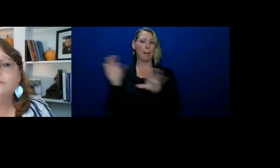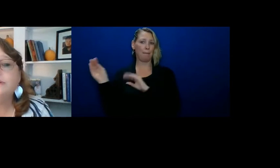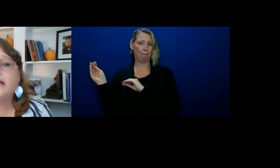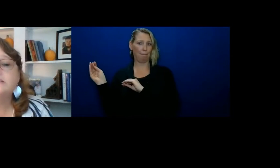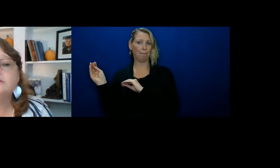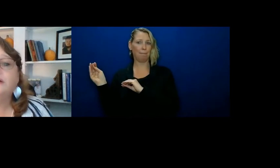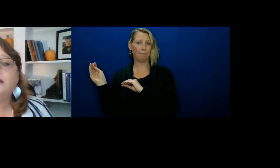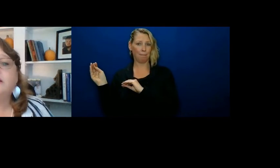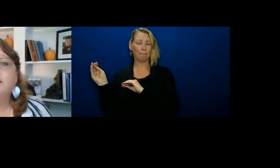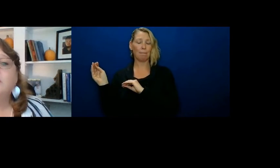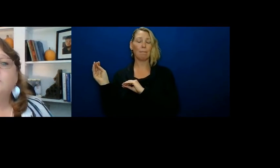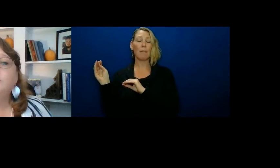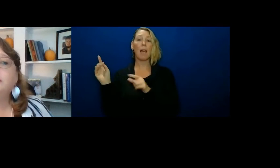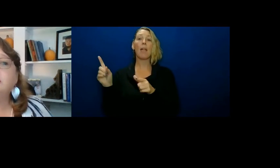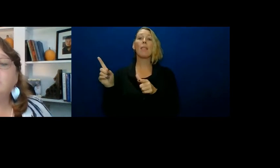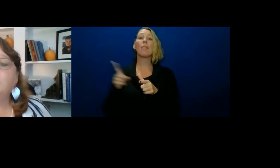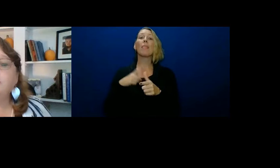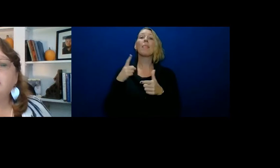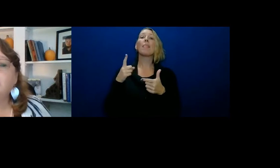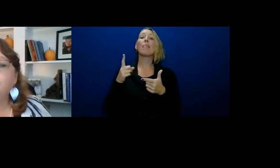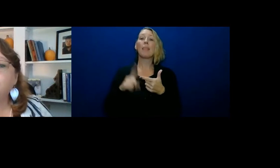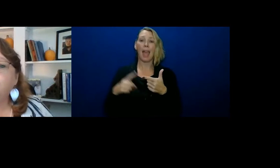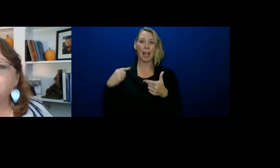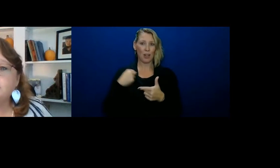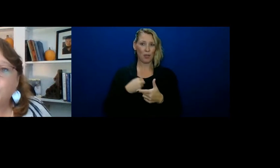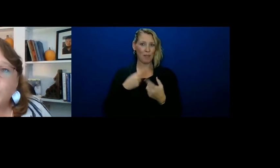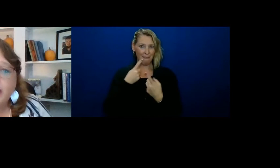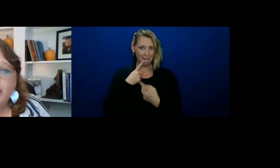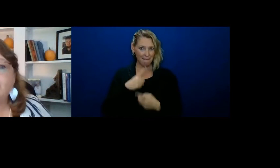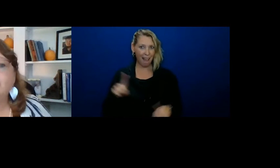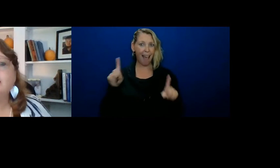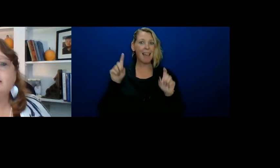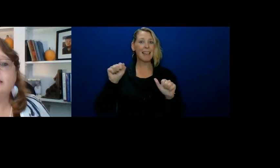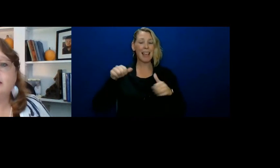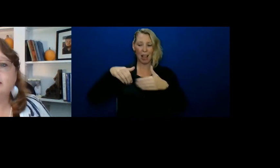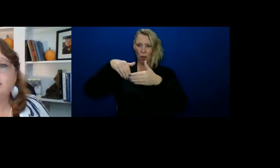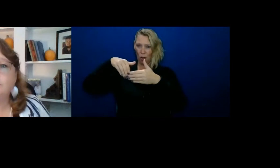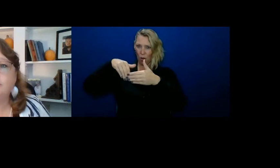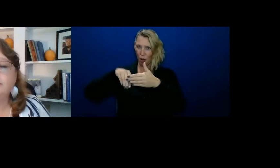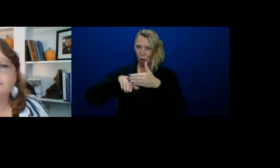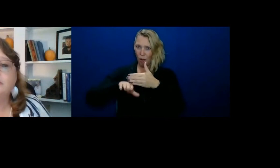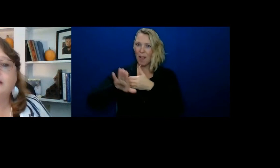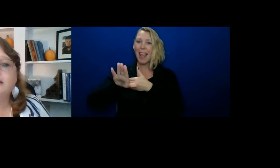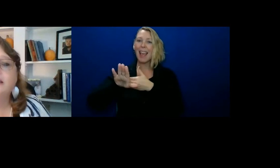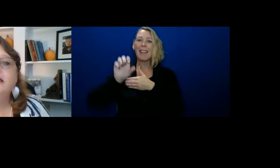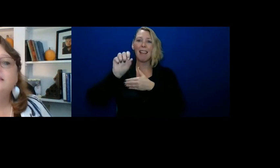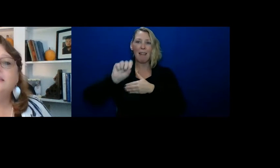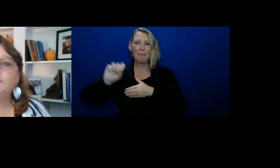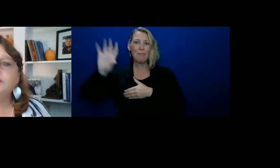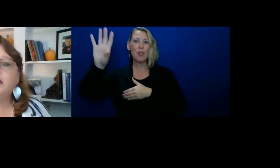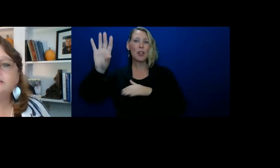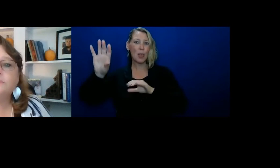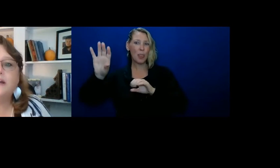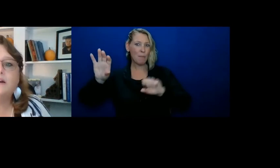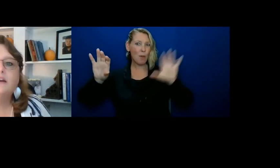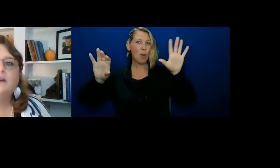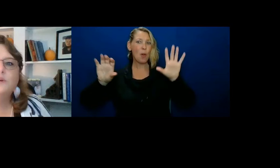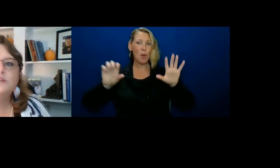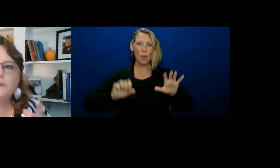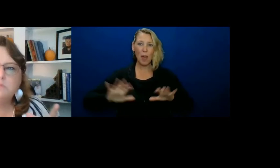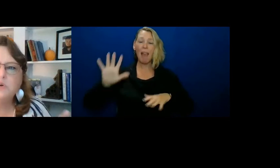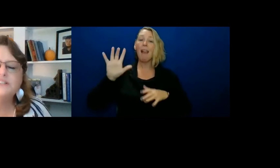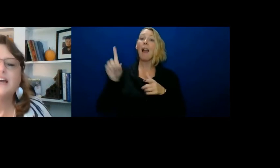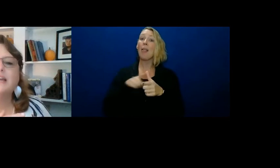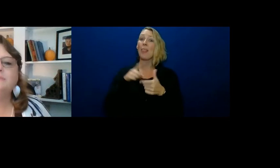eventually we got to where we could go in and put things away inside the unit, right? Then we got to where